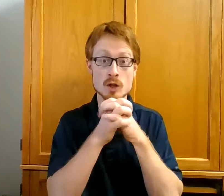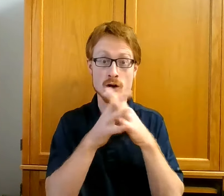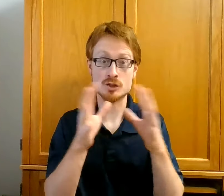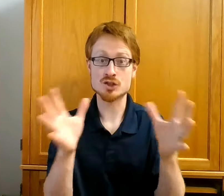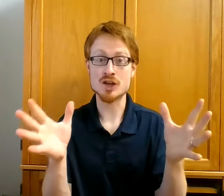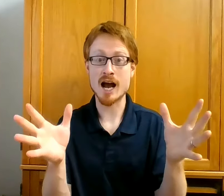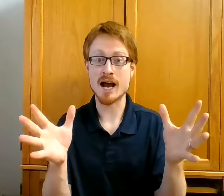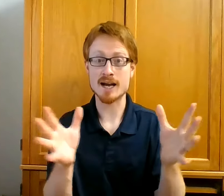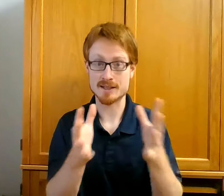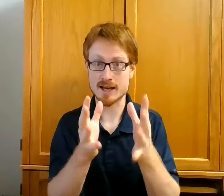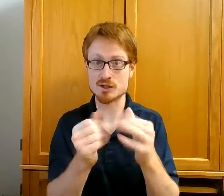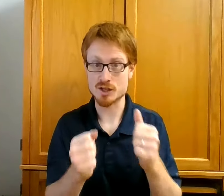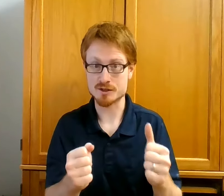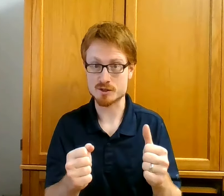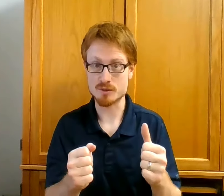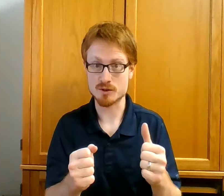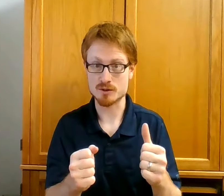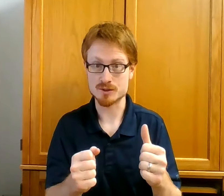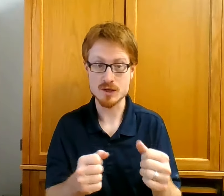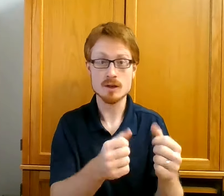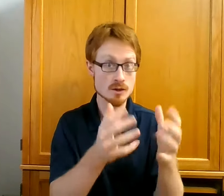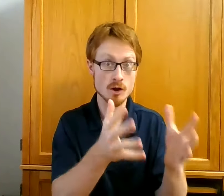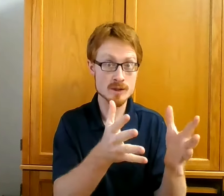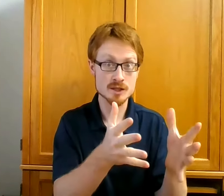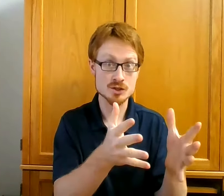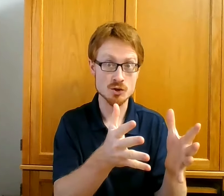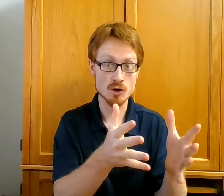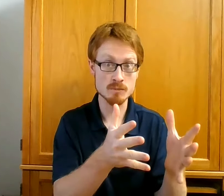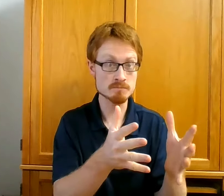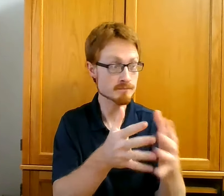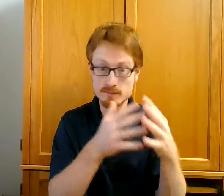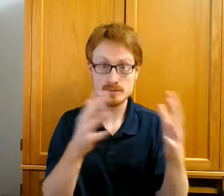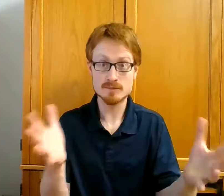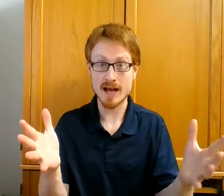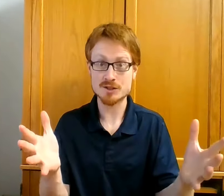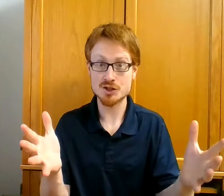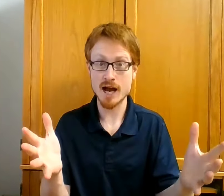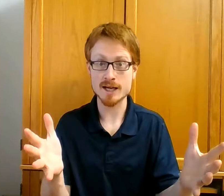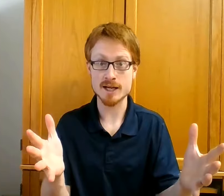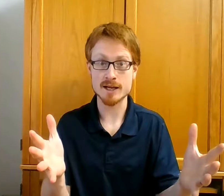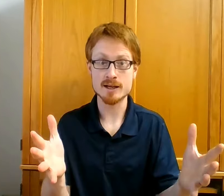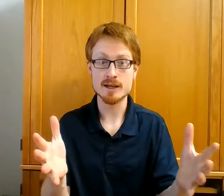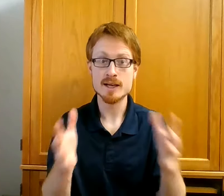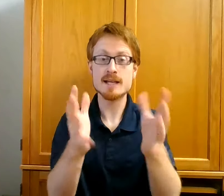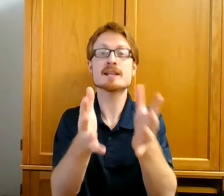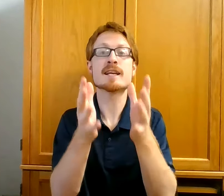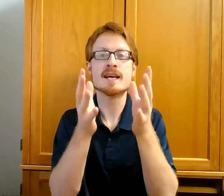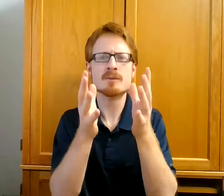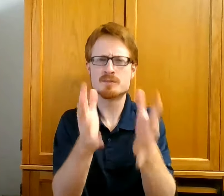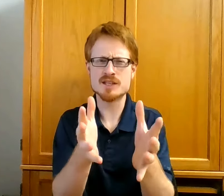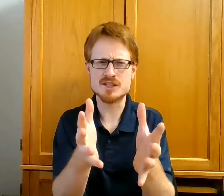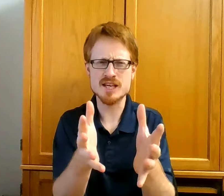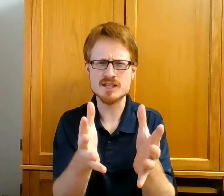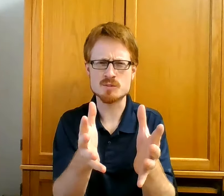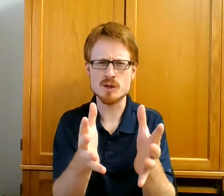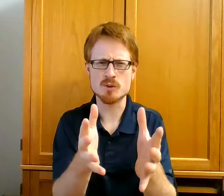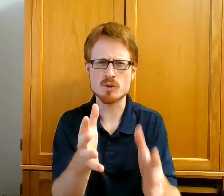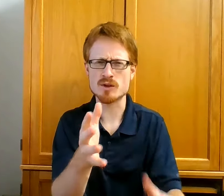are shocked at Jesus' miracles. Calming the storm? That's shocking. Healing diseased people with